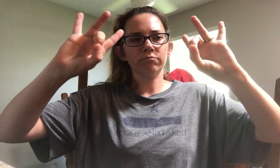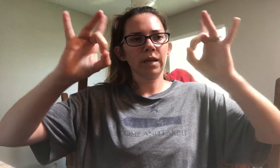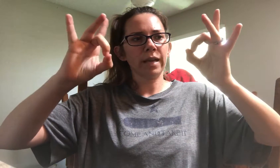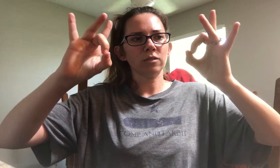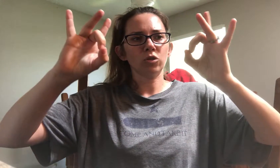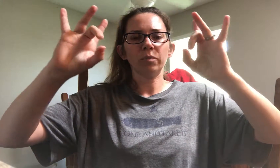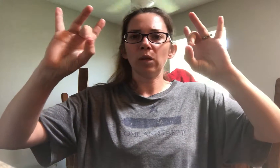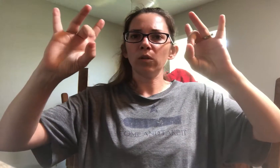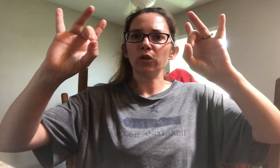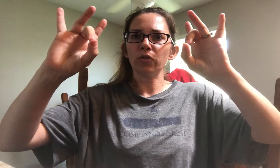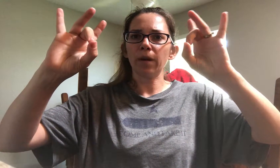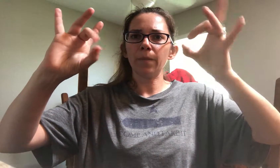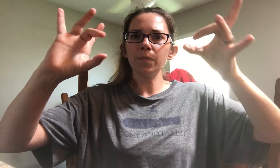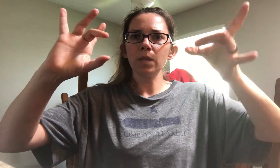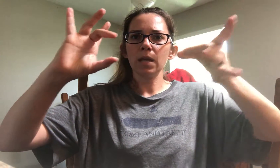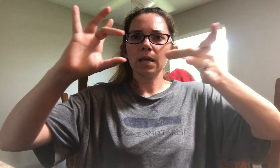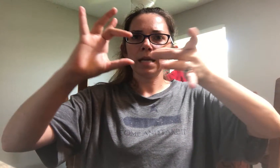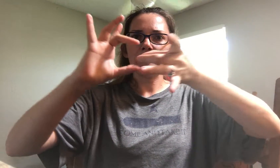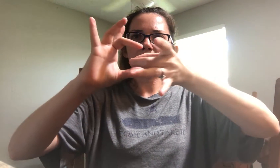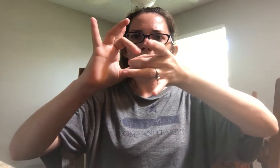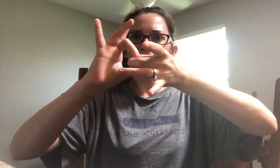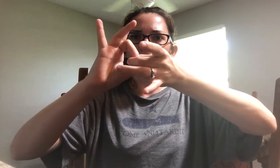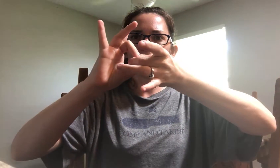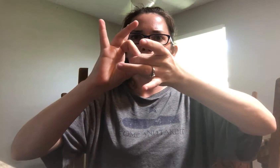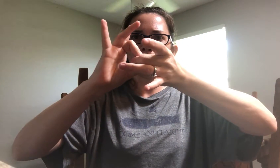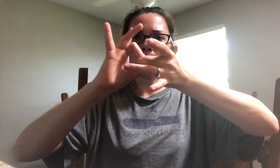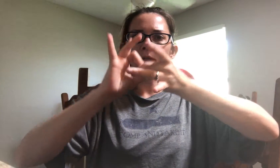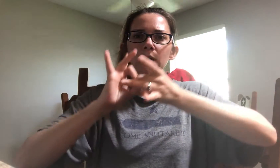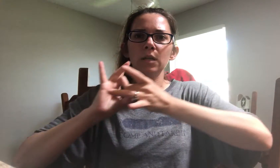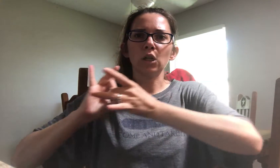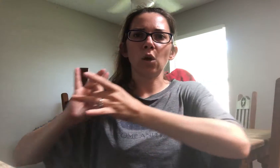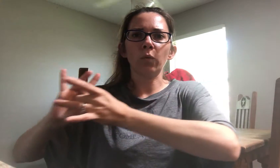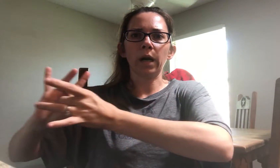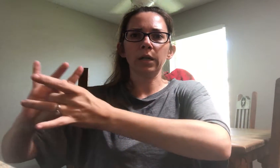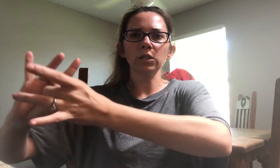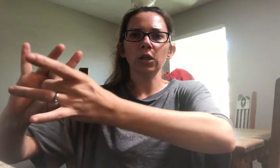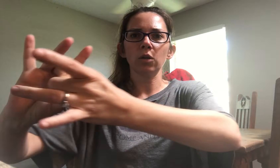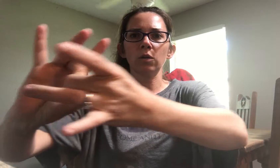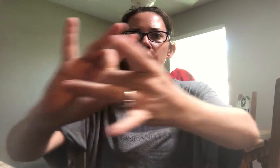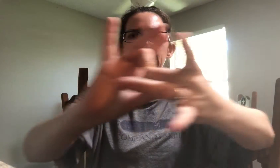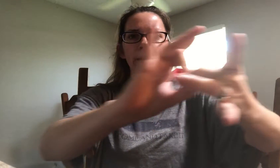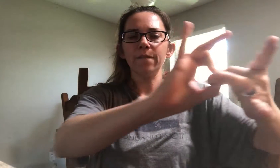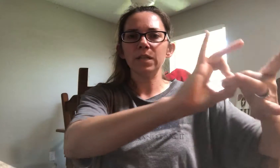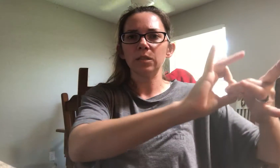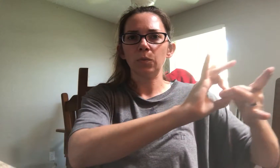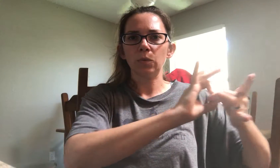I guess your middle and your thumb, connect them in the middle, go around in a circle, indivisible.